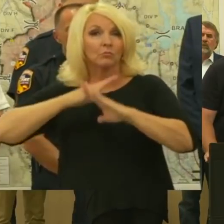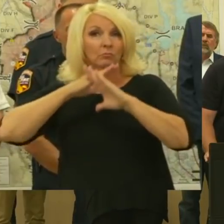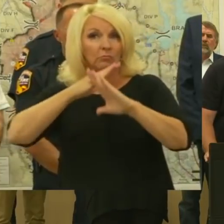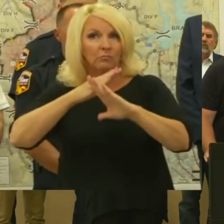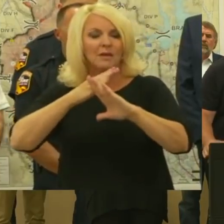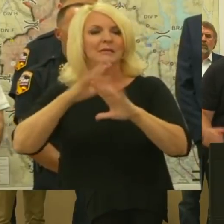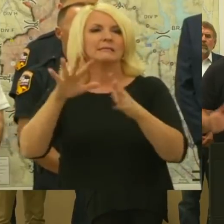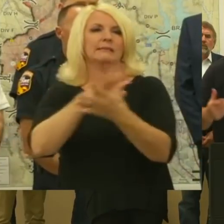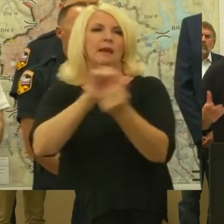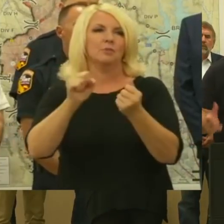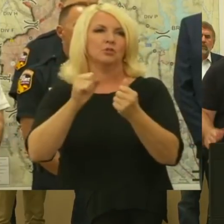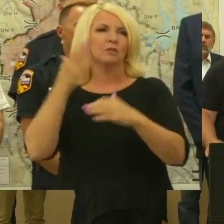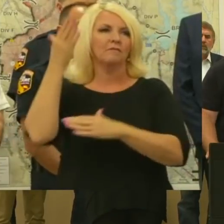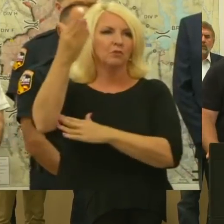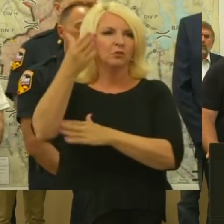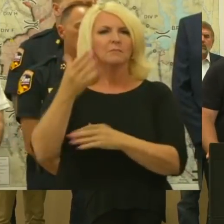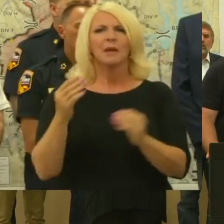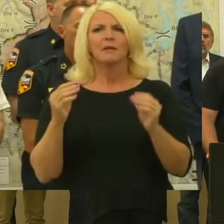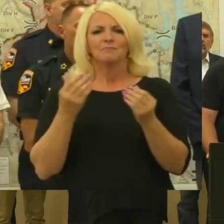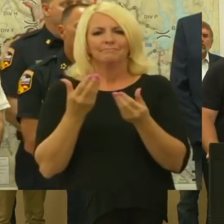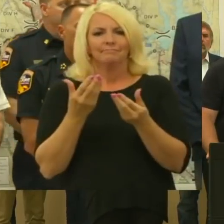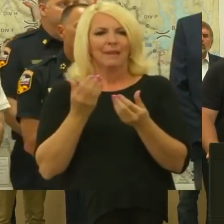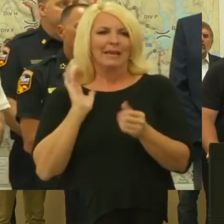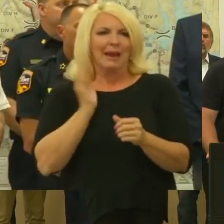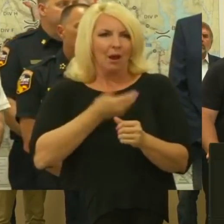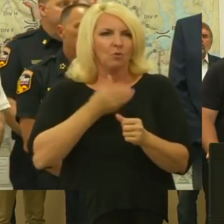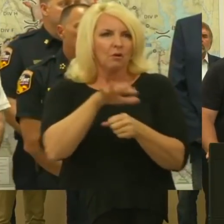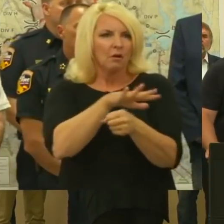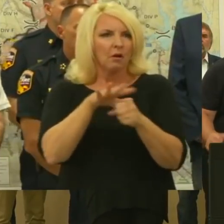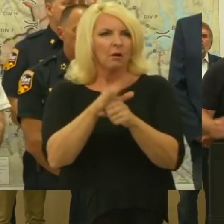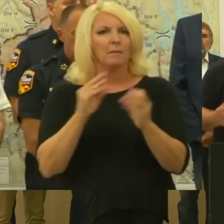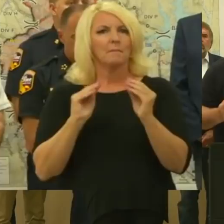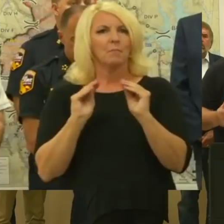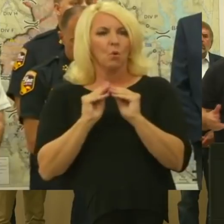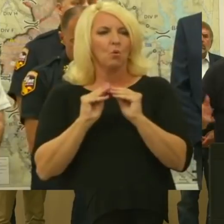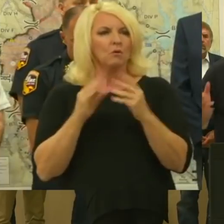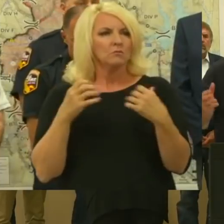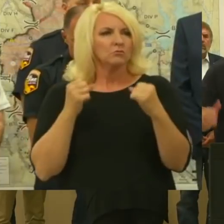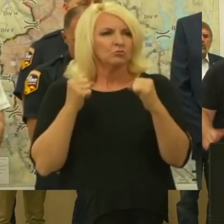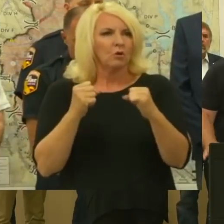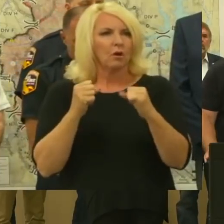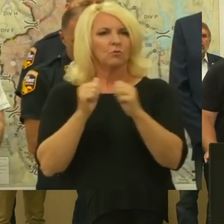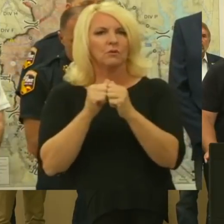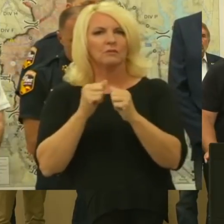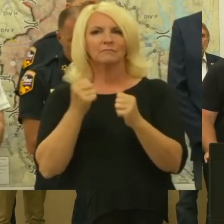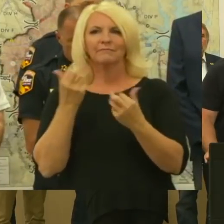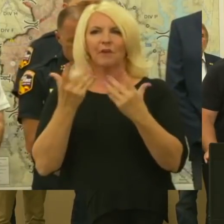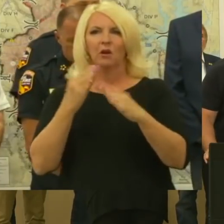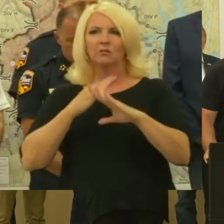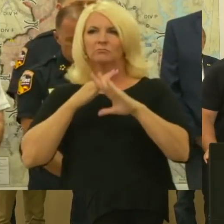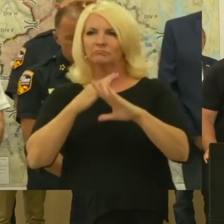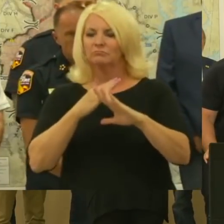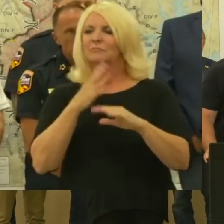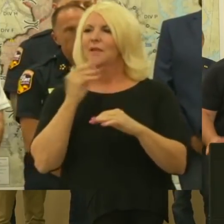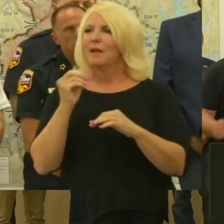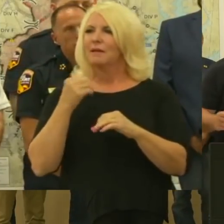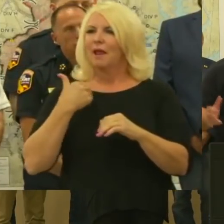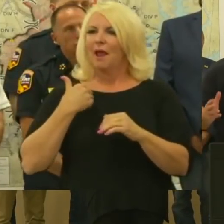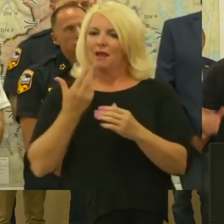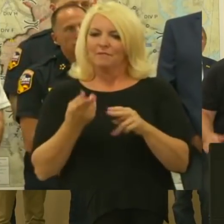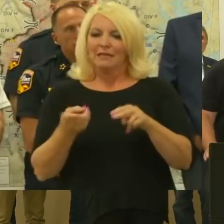back stronger, to make things more resilient. It may be, you know, increasing green space in areas that have